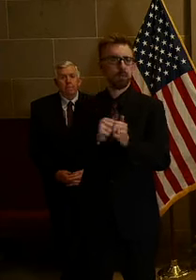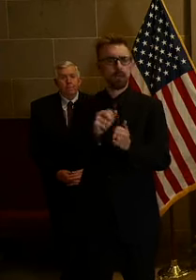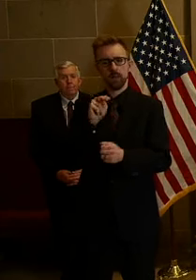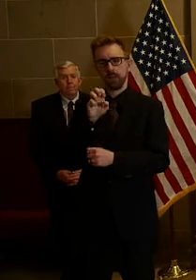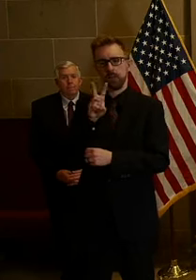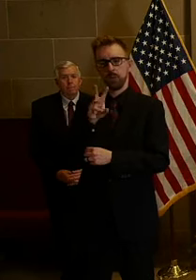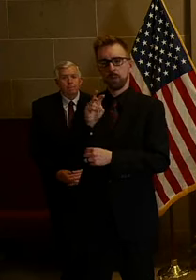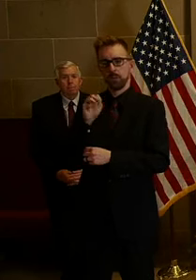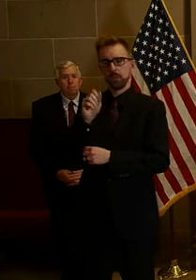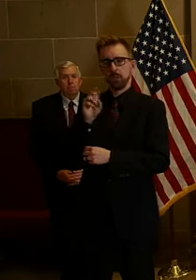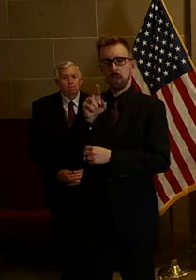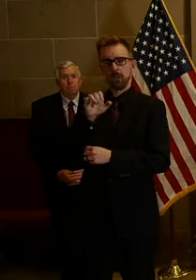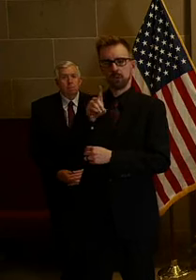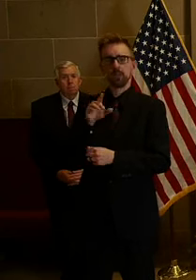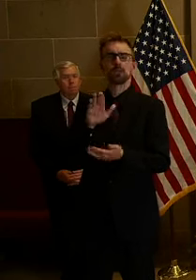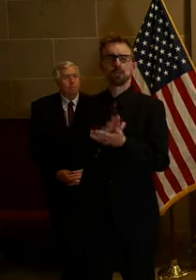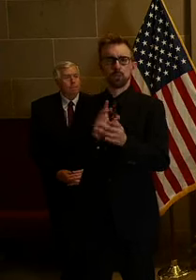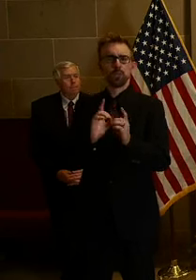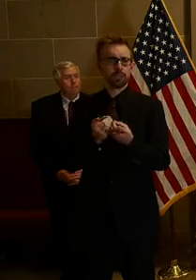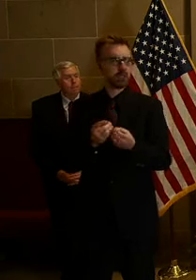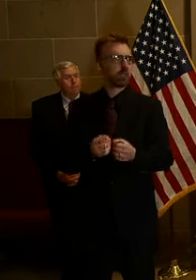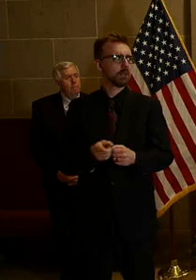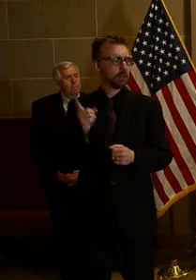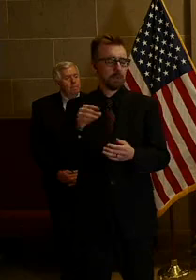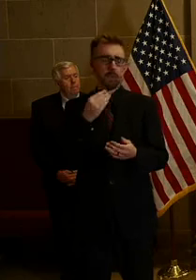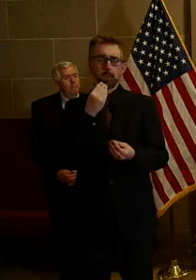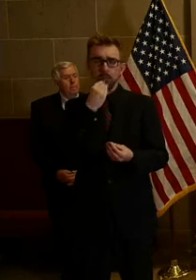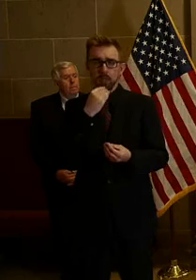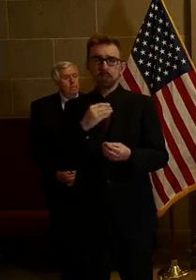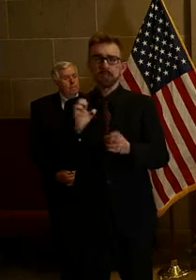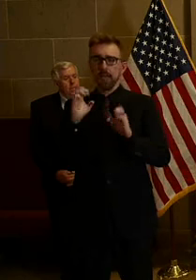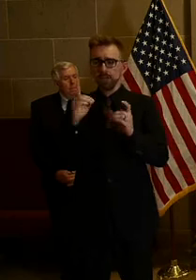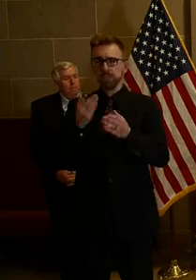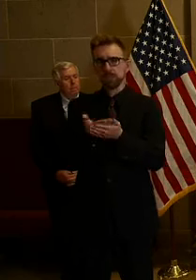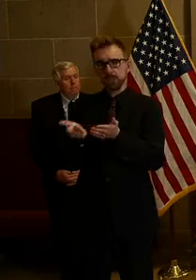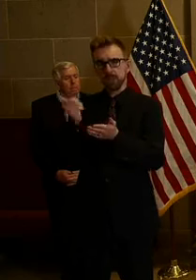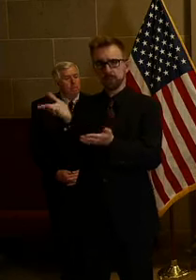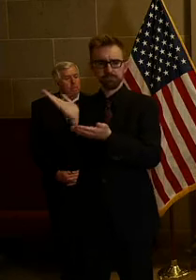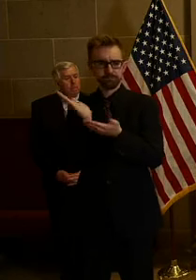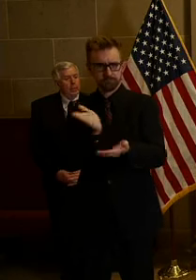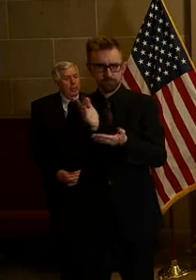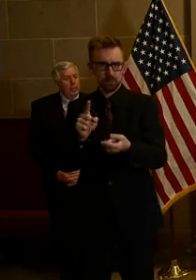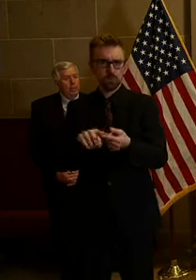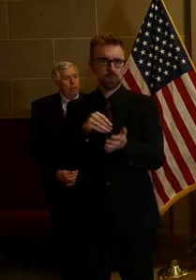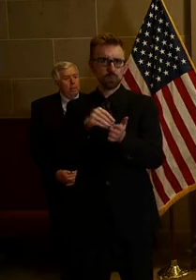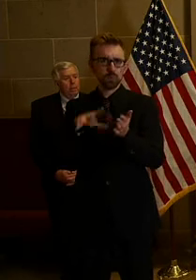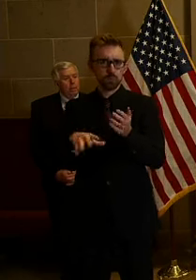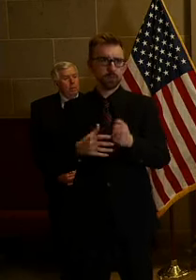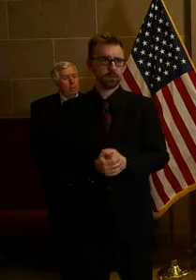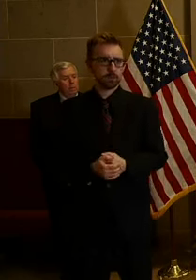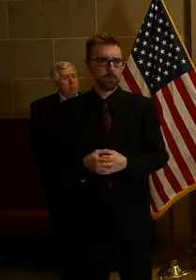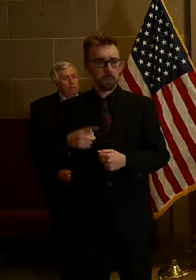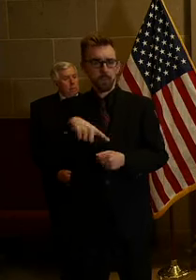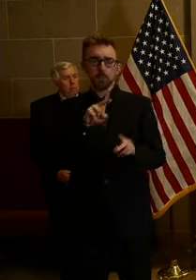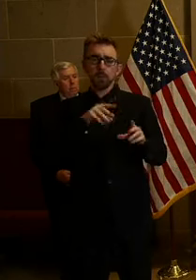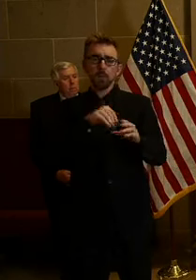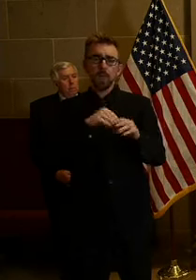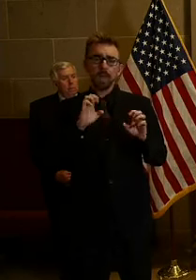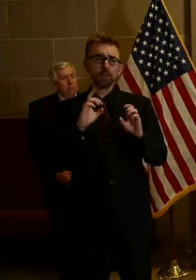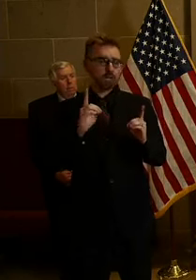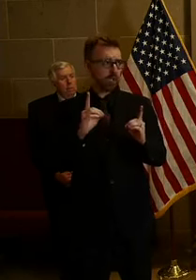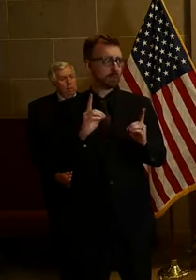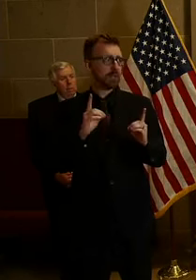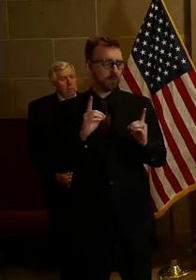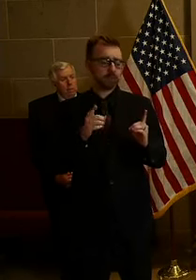district for the Missouri schools who are delivering meals and education materials to their students. Are we getting those people in education on the front